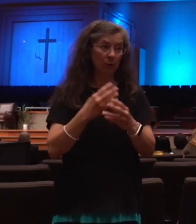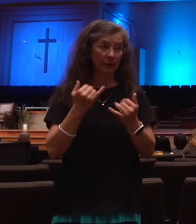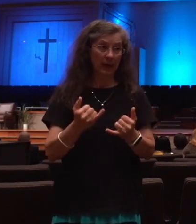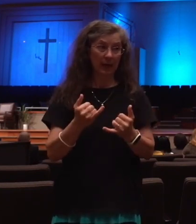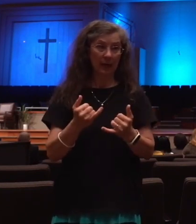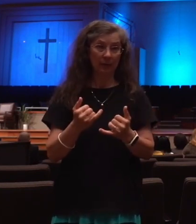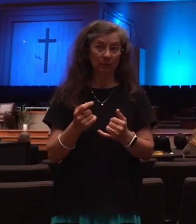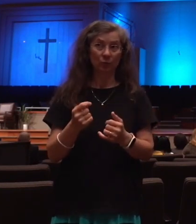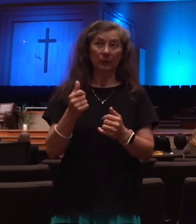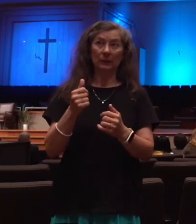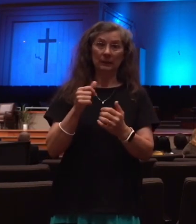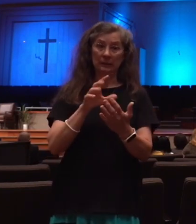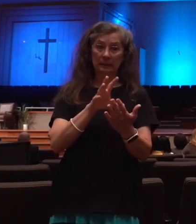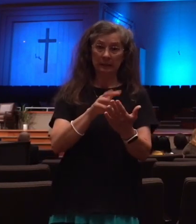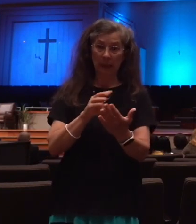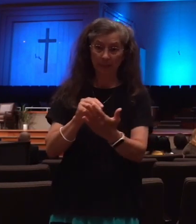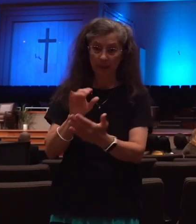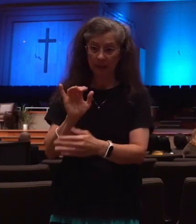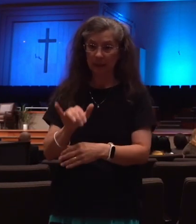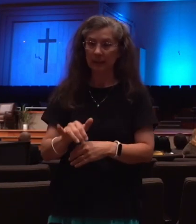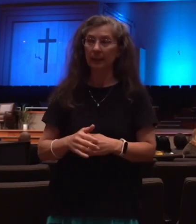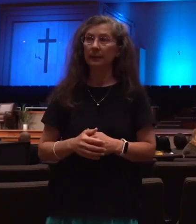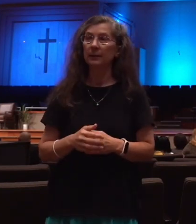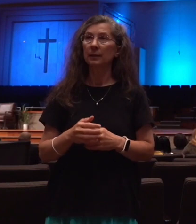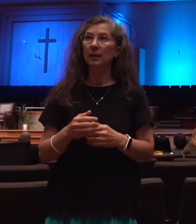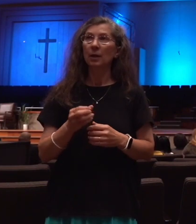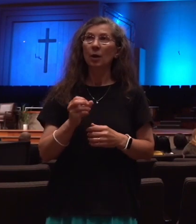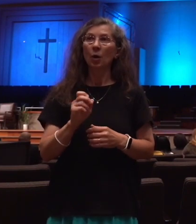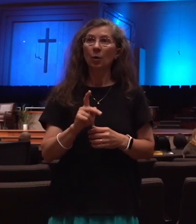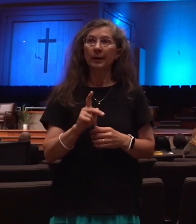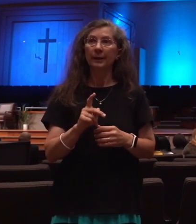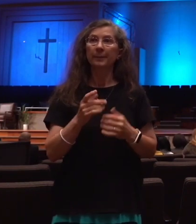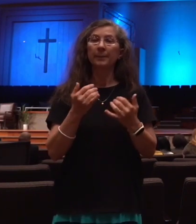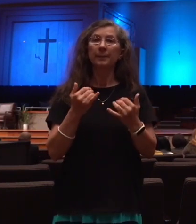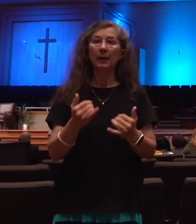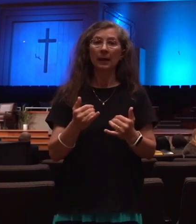Now, we see the period of the tribulation. Let's see the progression of the tribulation.